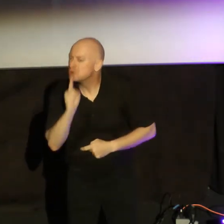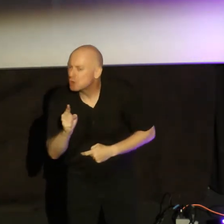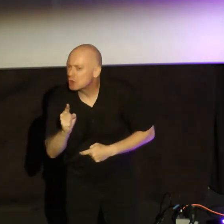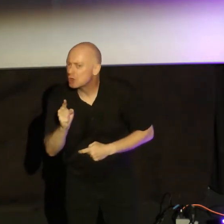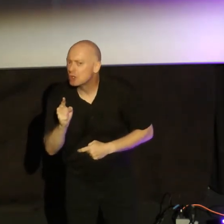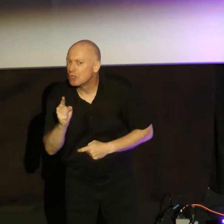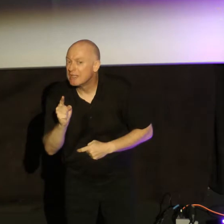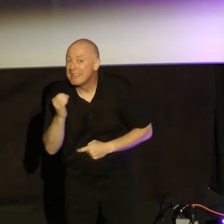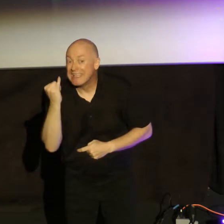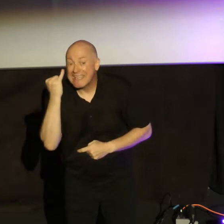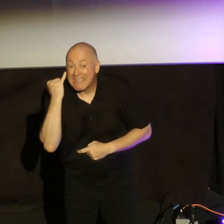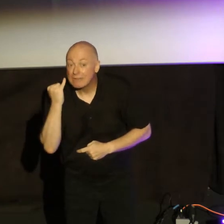it actually works.